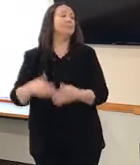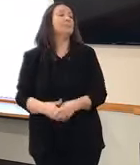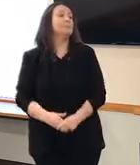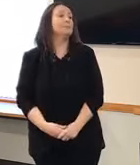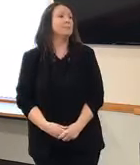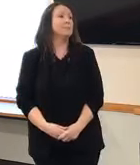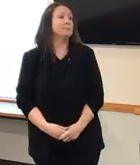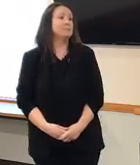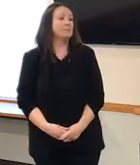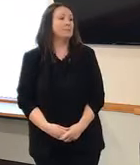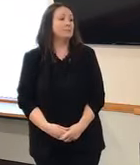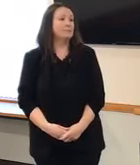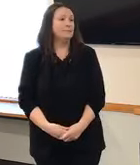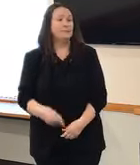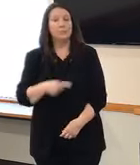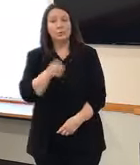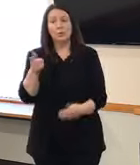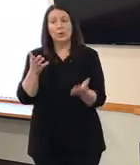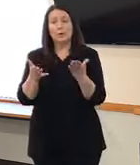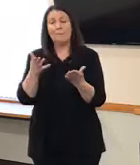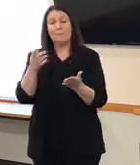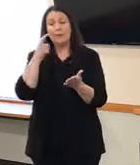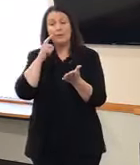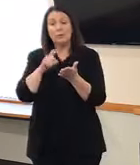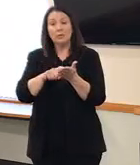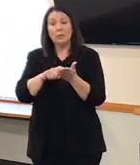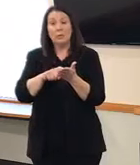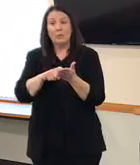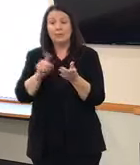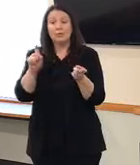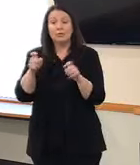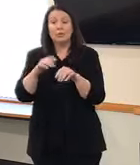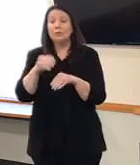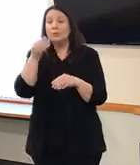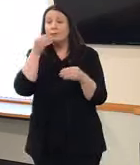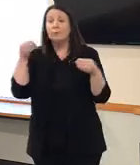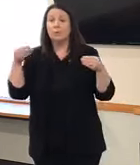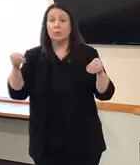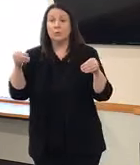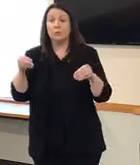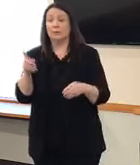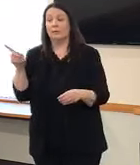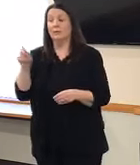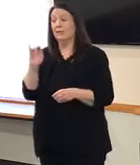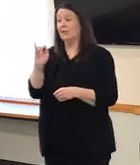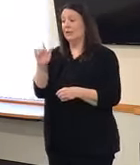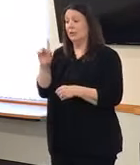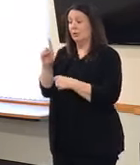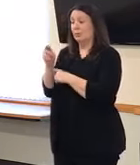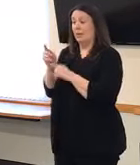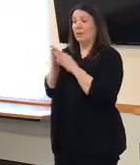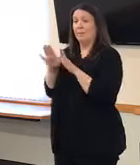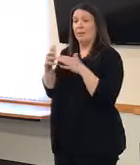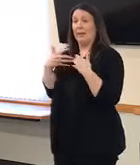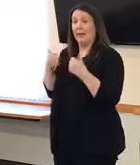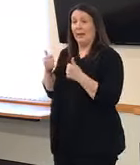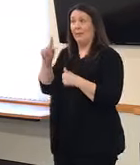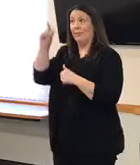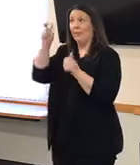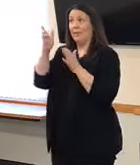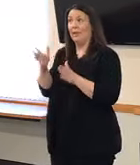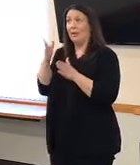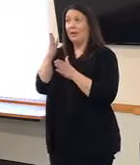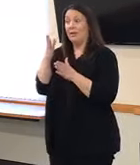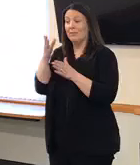You may also start seeing changes at grocery stores. The Illinois Department of Public Health and the governor's office released